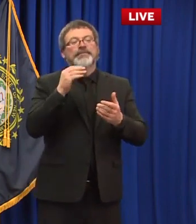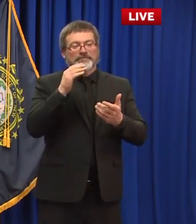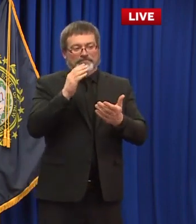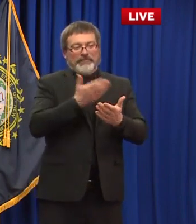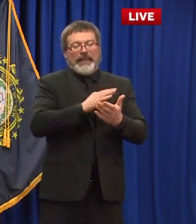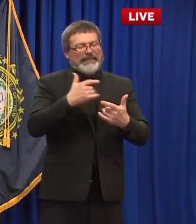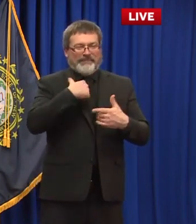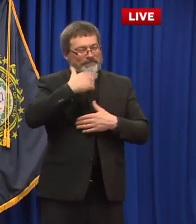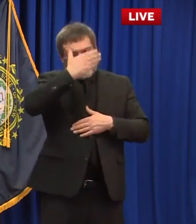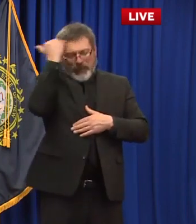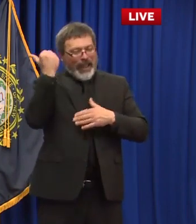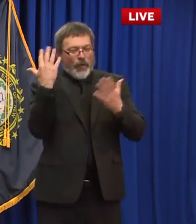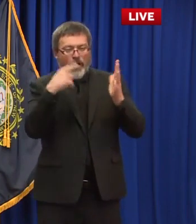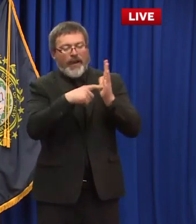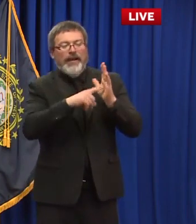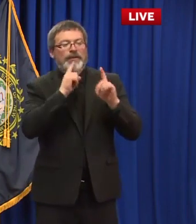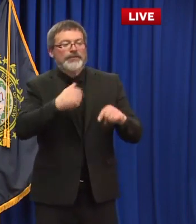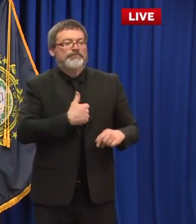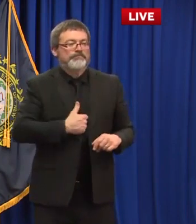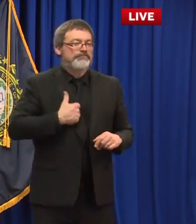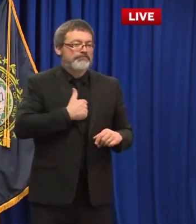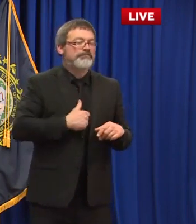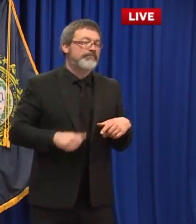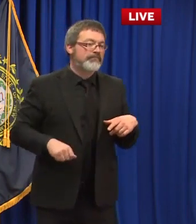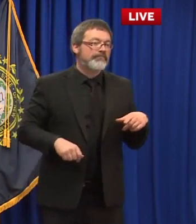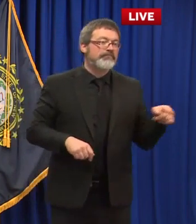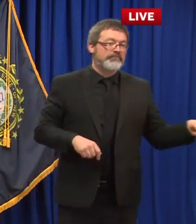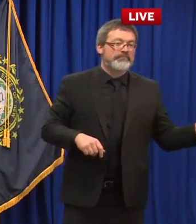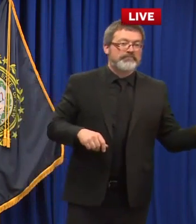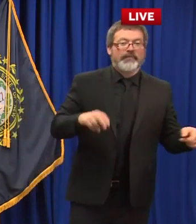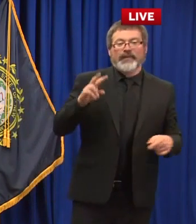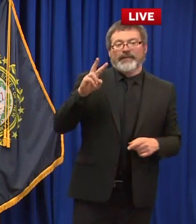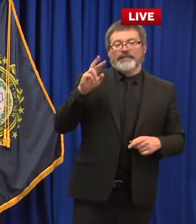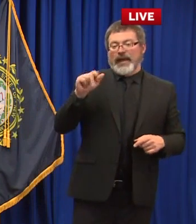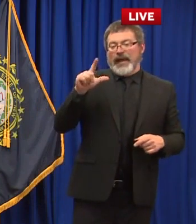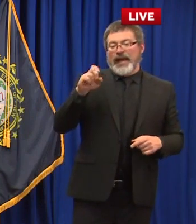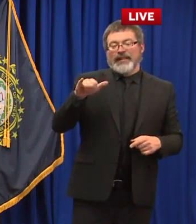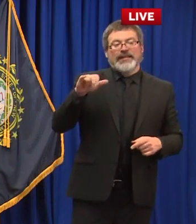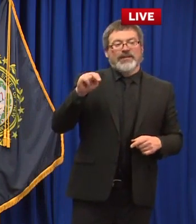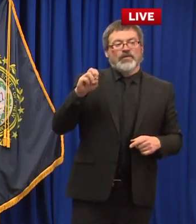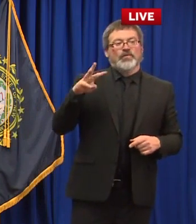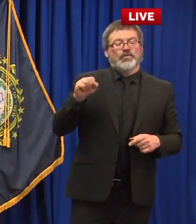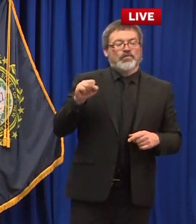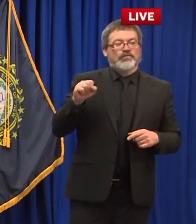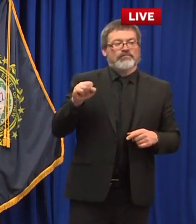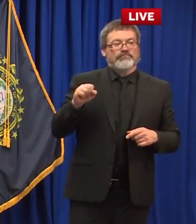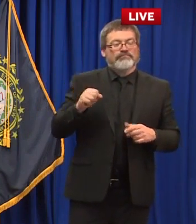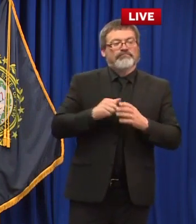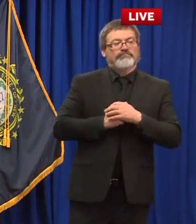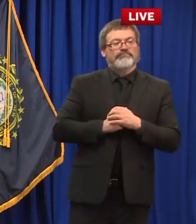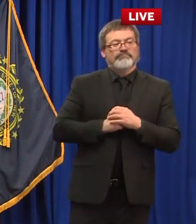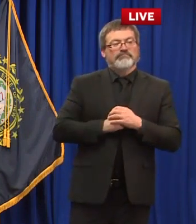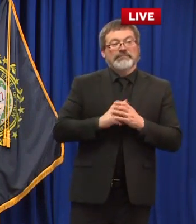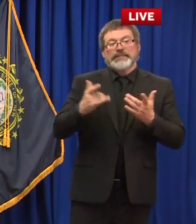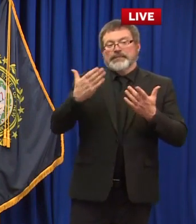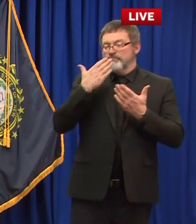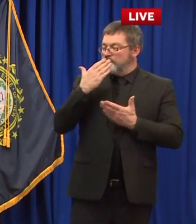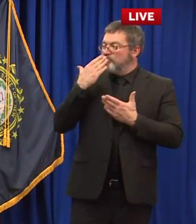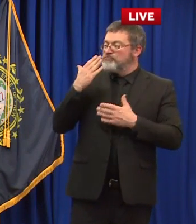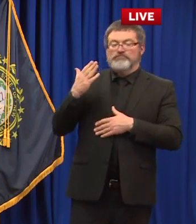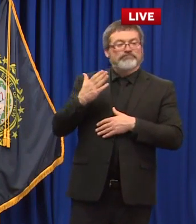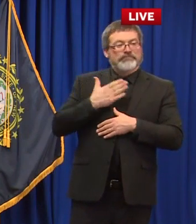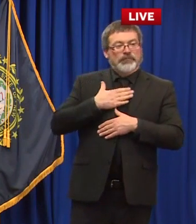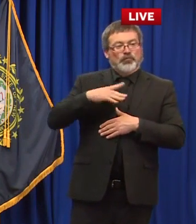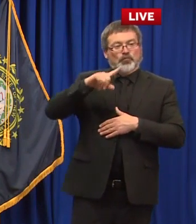next question comes from rick jergens with the values rick go ahead with your question thanks for taking my question um